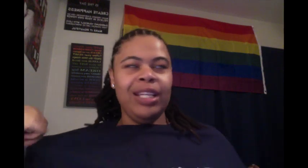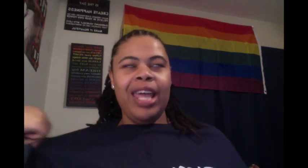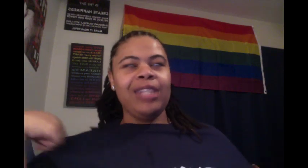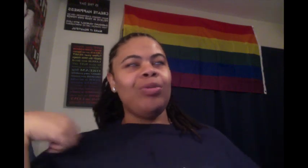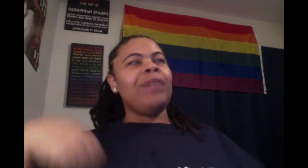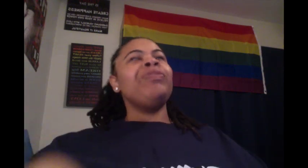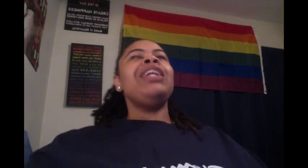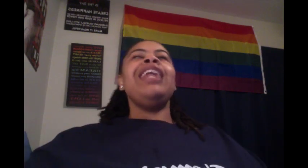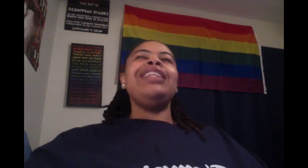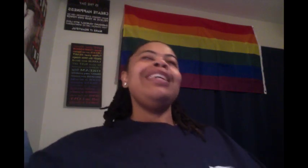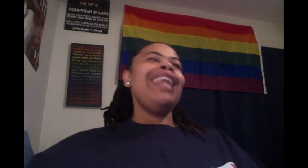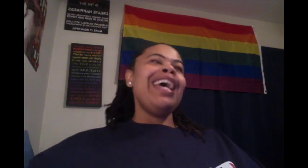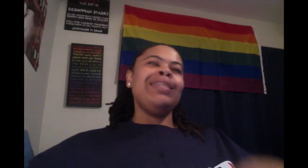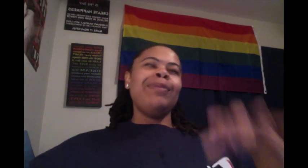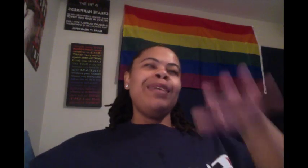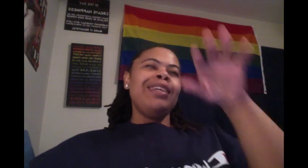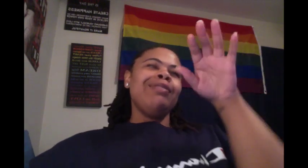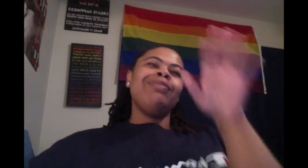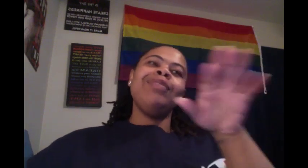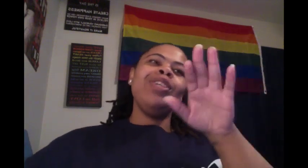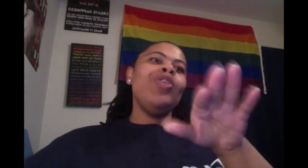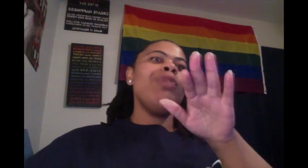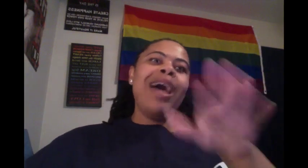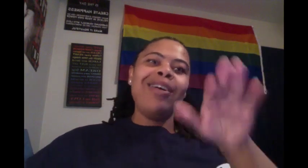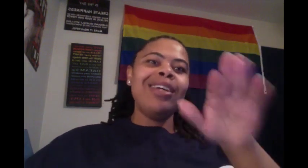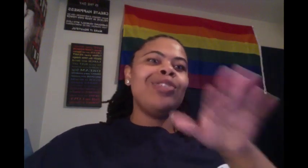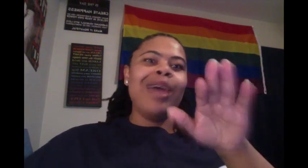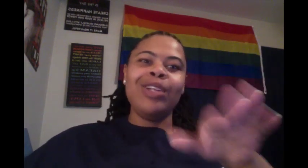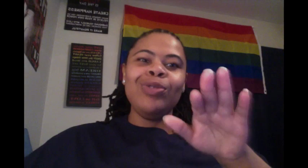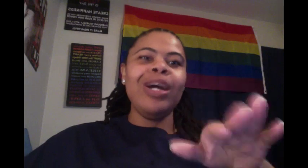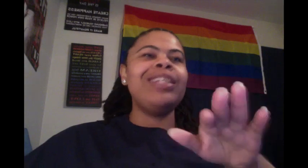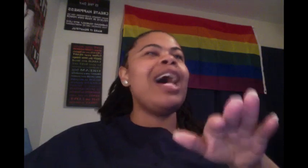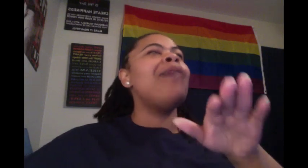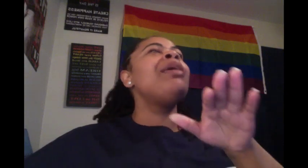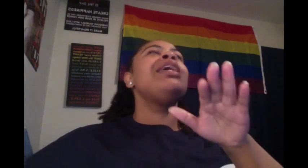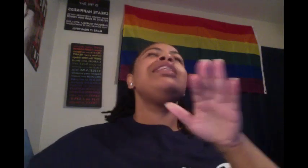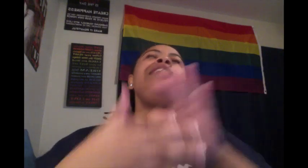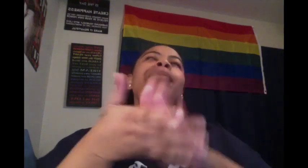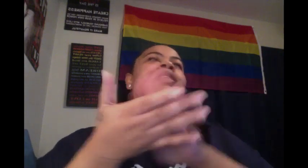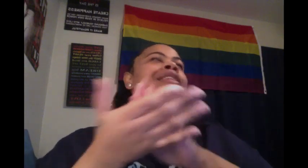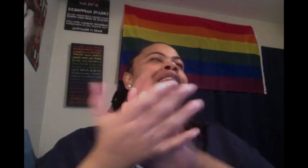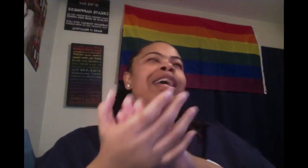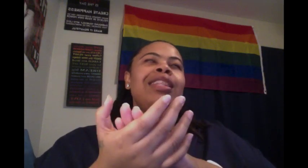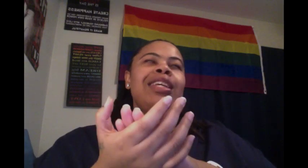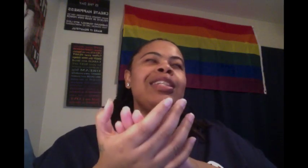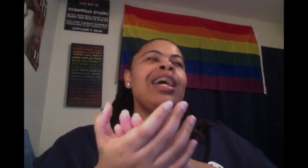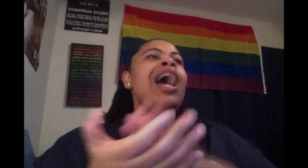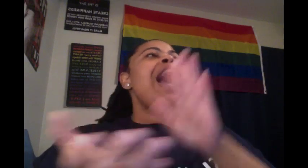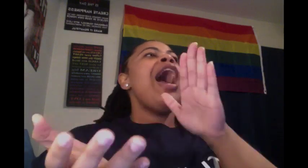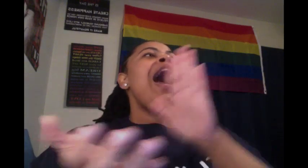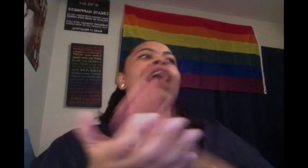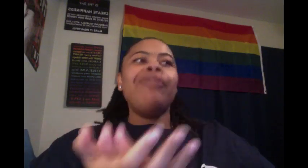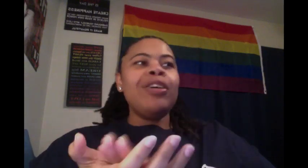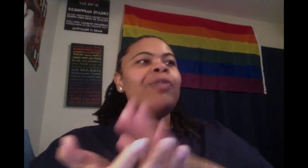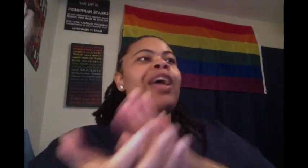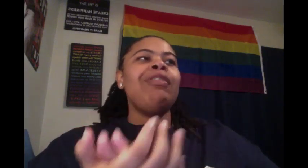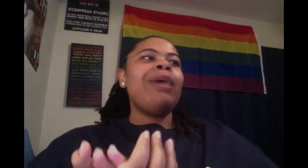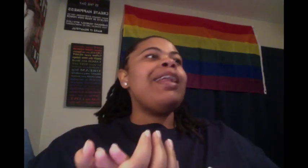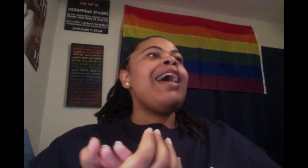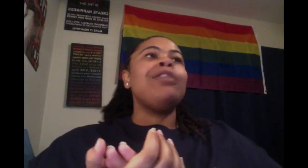last week. Now, see, last week, Yuma out here trying to do her job. Let me just say this. I feel for everybody that has to